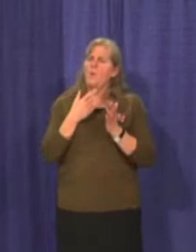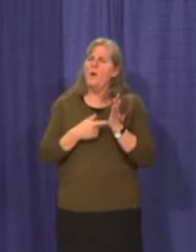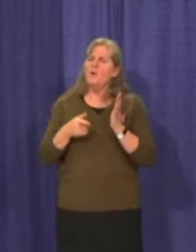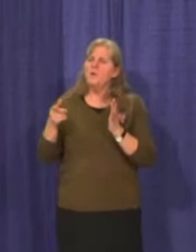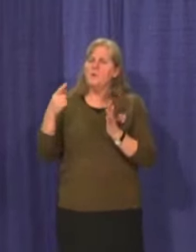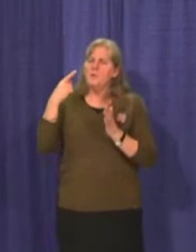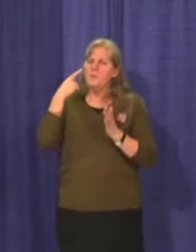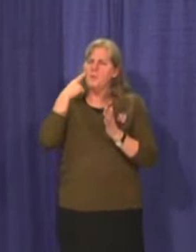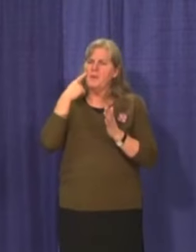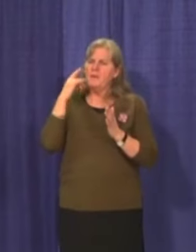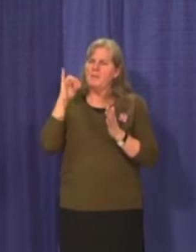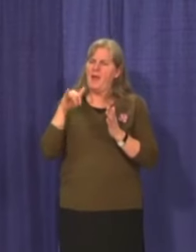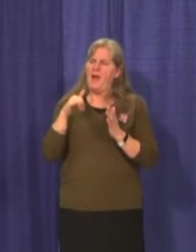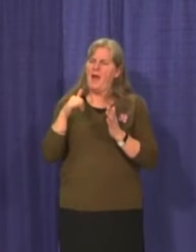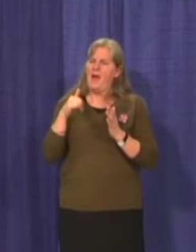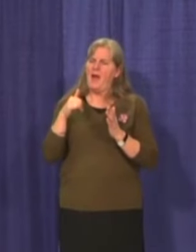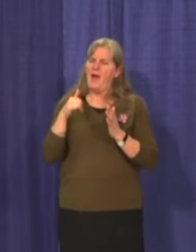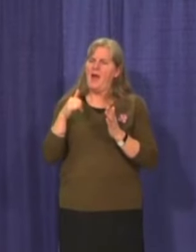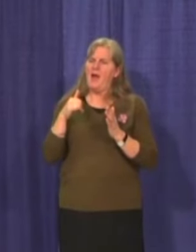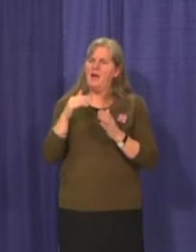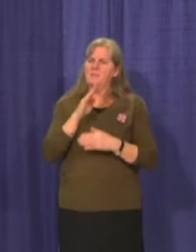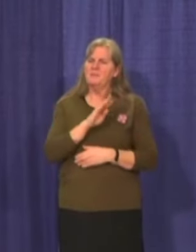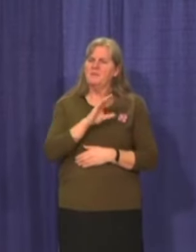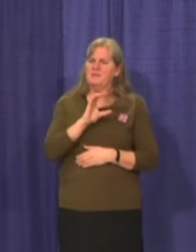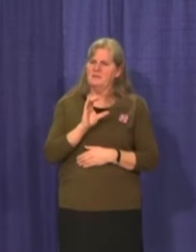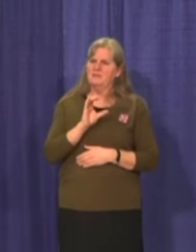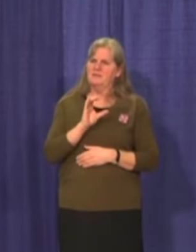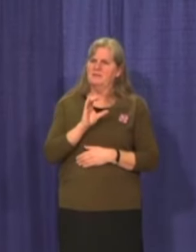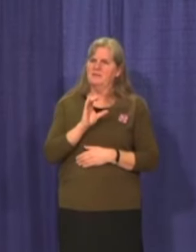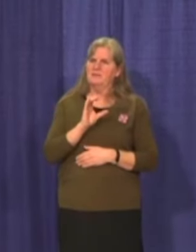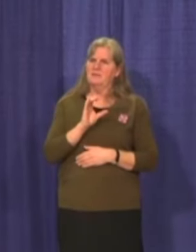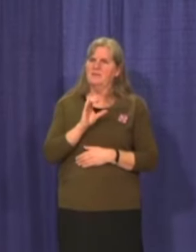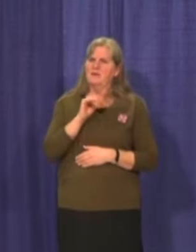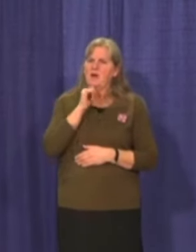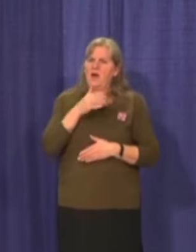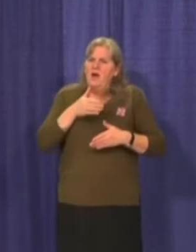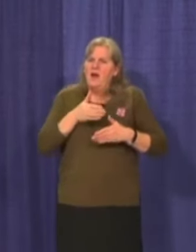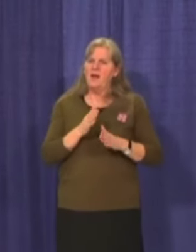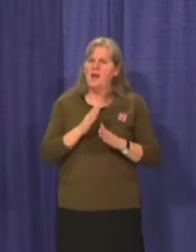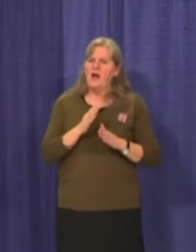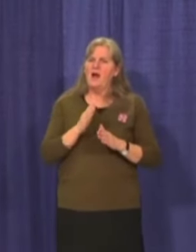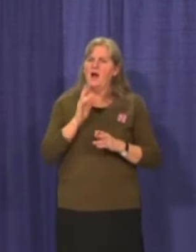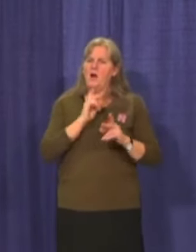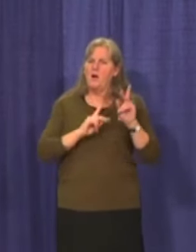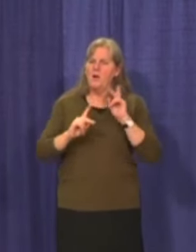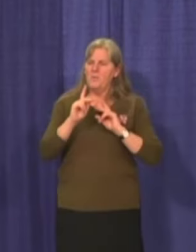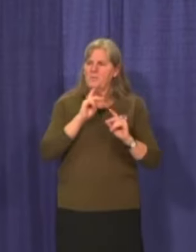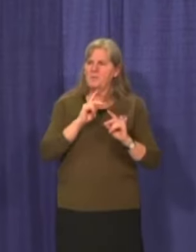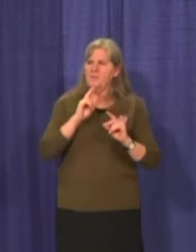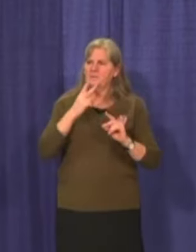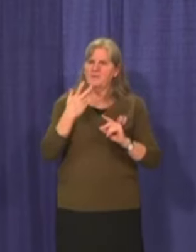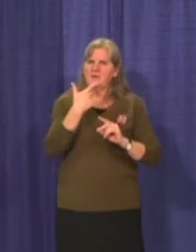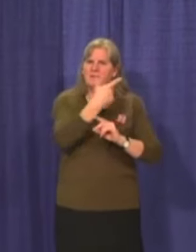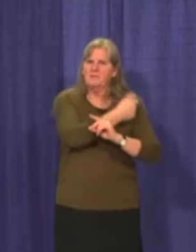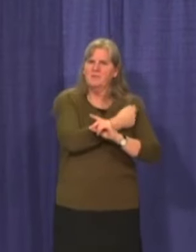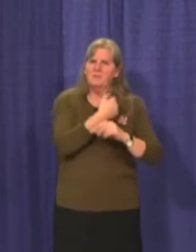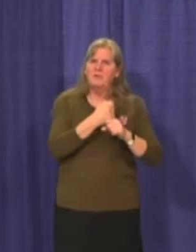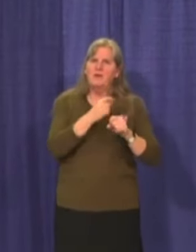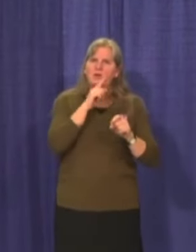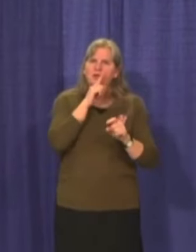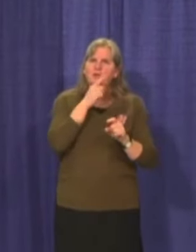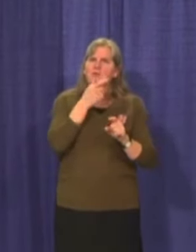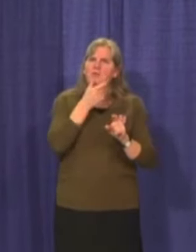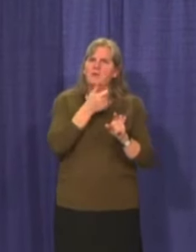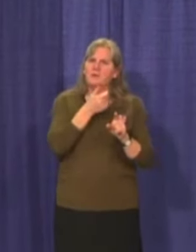everyone in Canada to hear that British Columbia will not let this couple get their second dose in time to ensure that they are fully immunized?